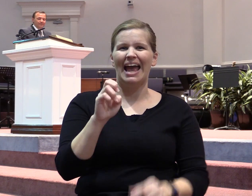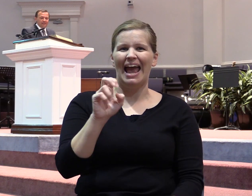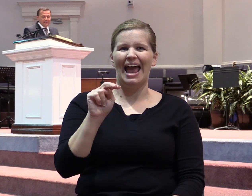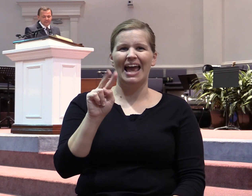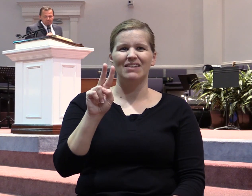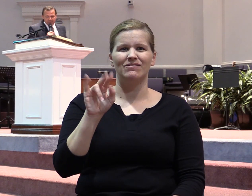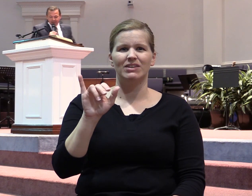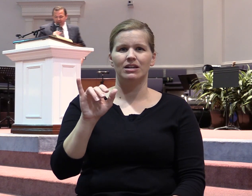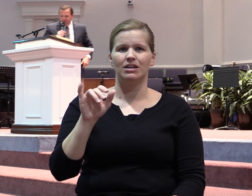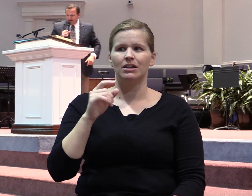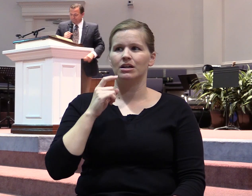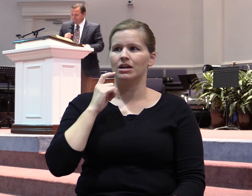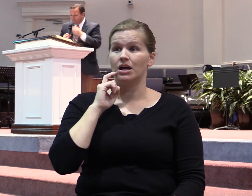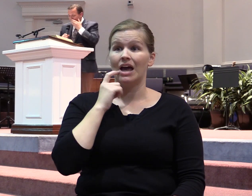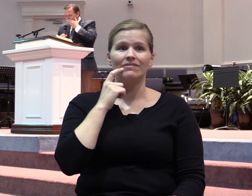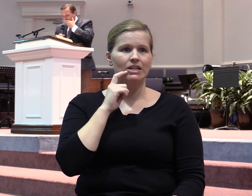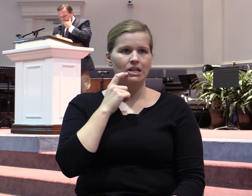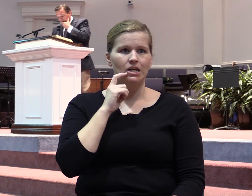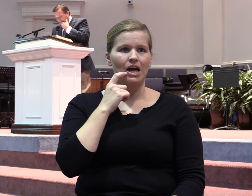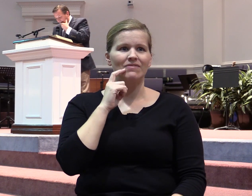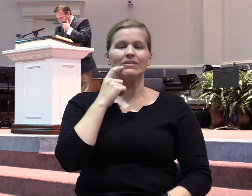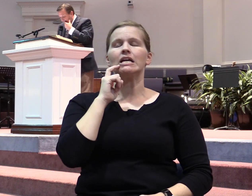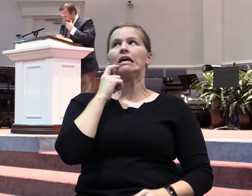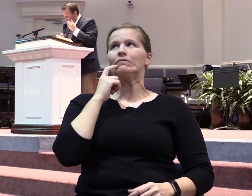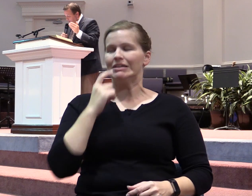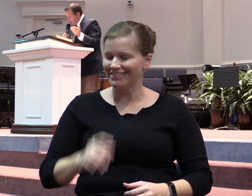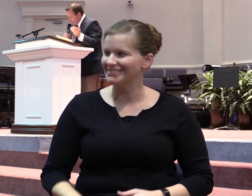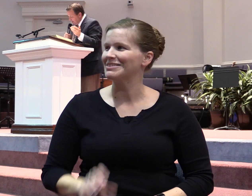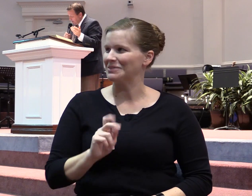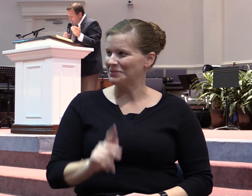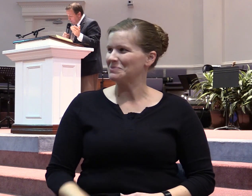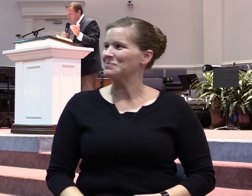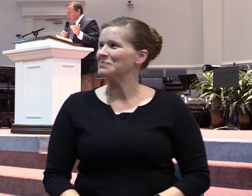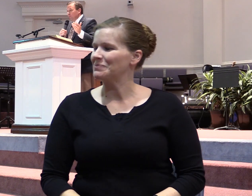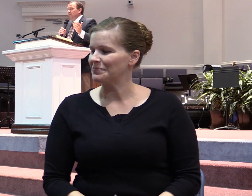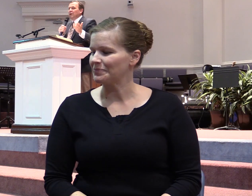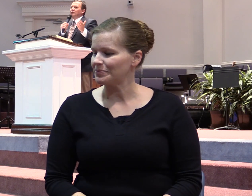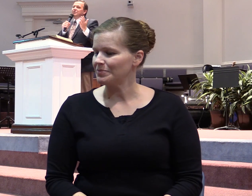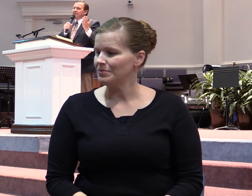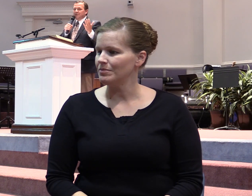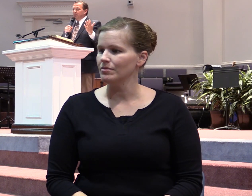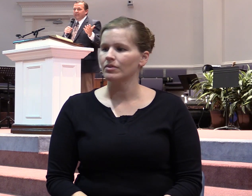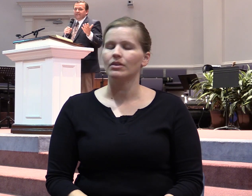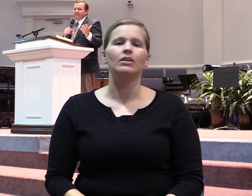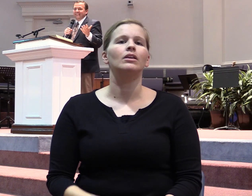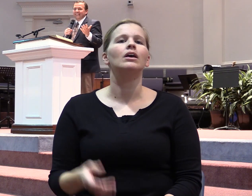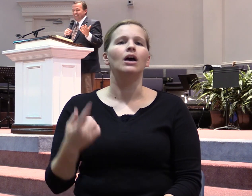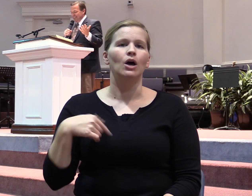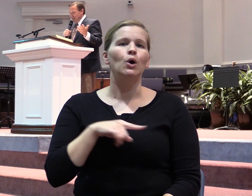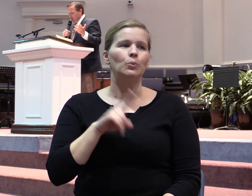And somebody said amen. Amen. So we, why don't we just get to the place to